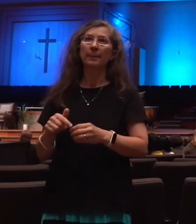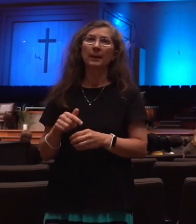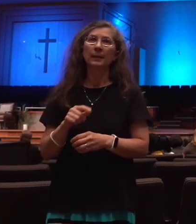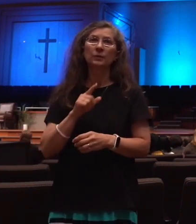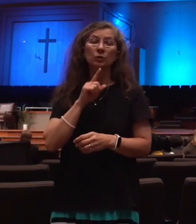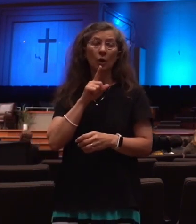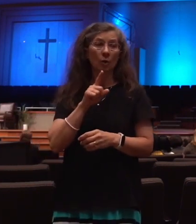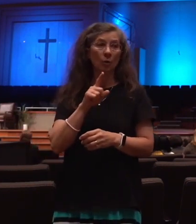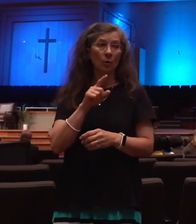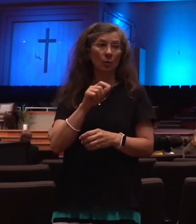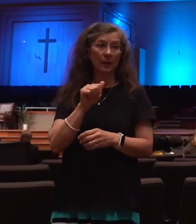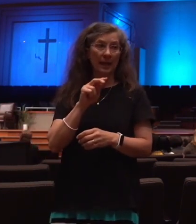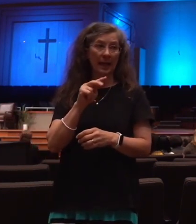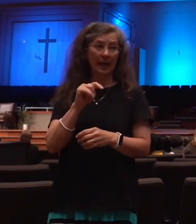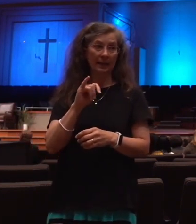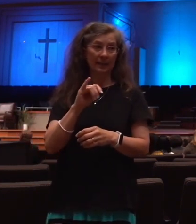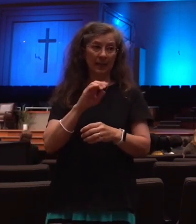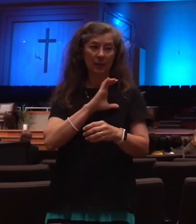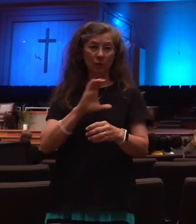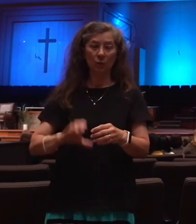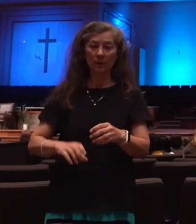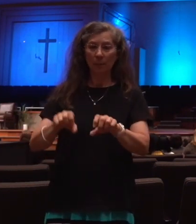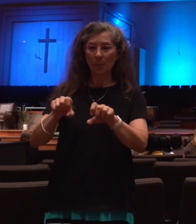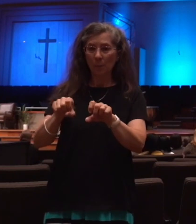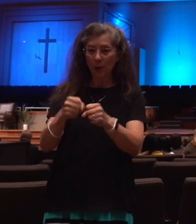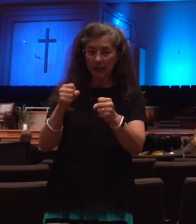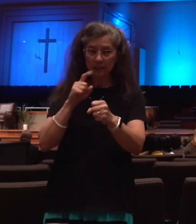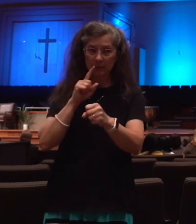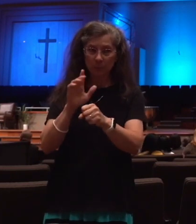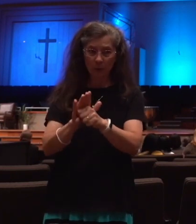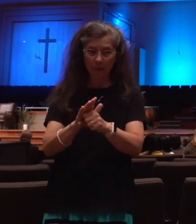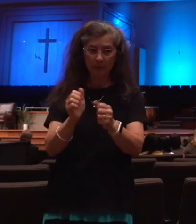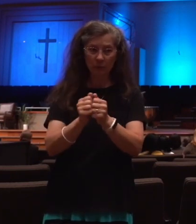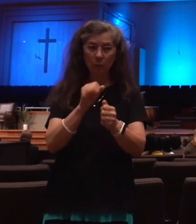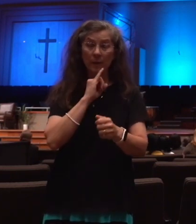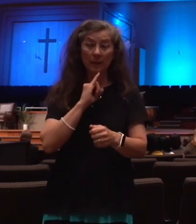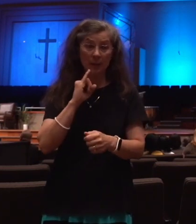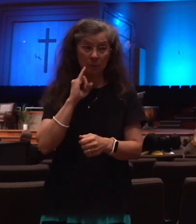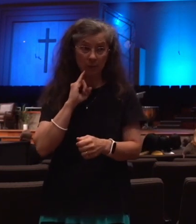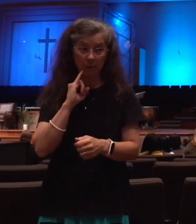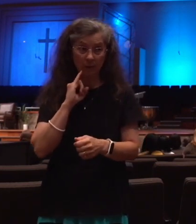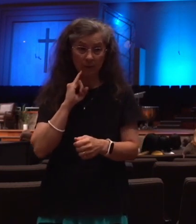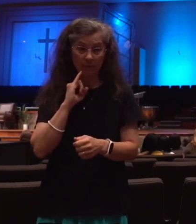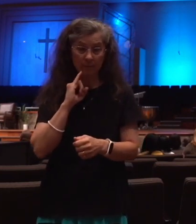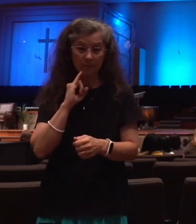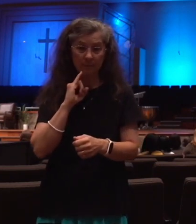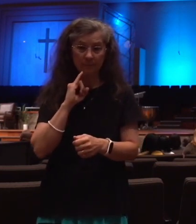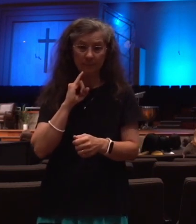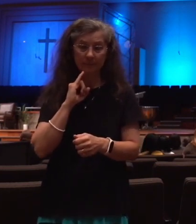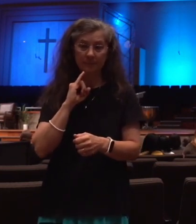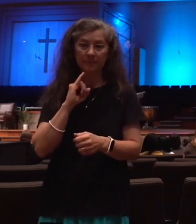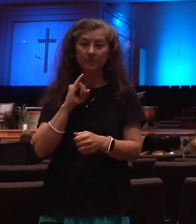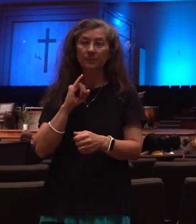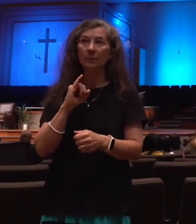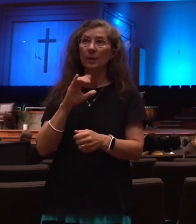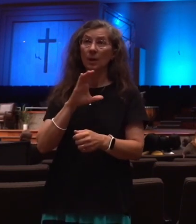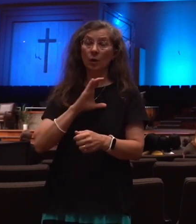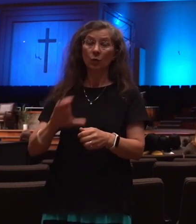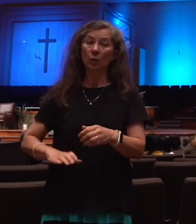breaks the treaty made with Israel that's been foretold of the division, and Christ warned Israel of this